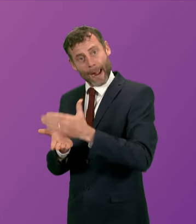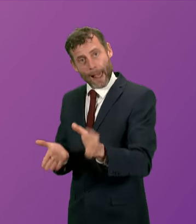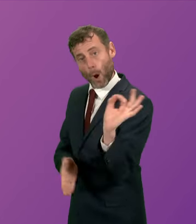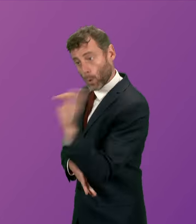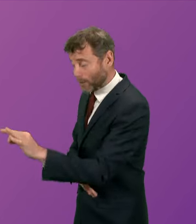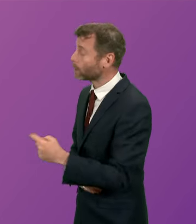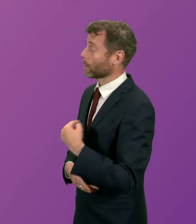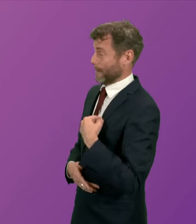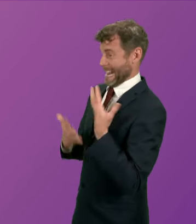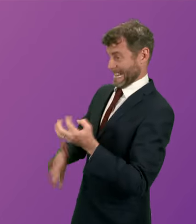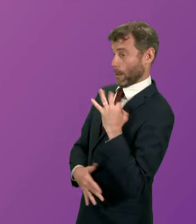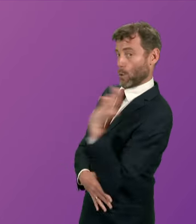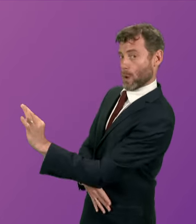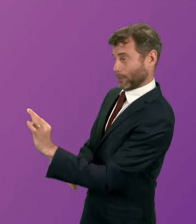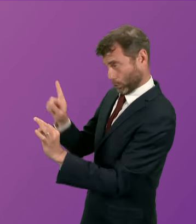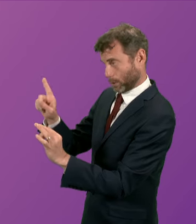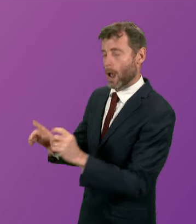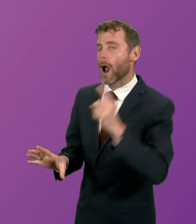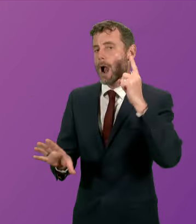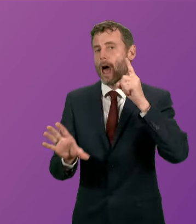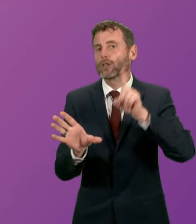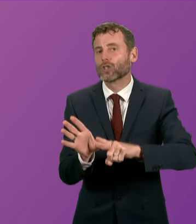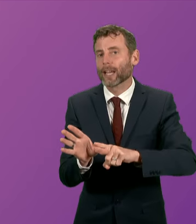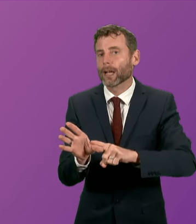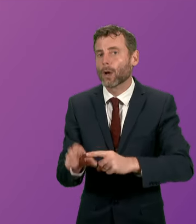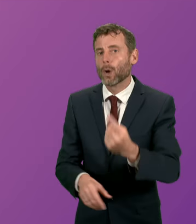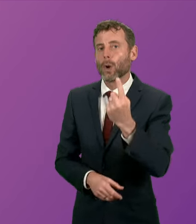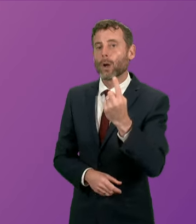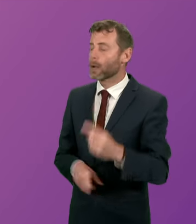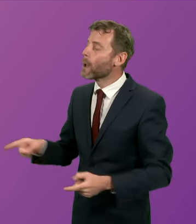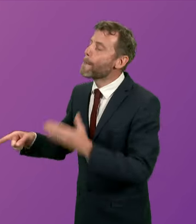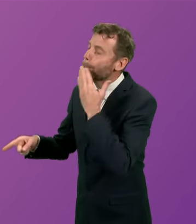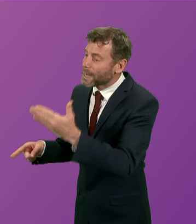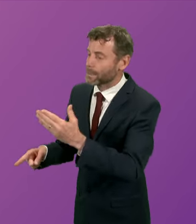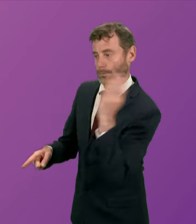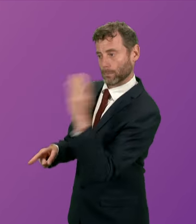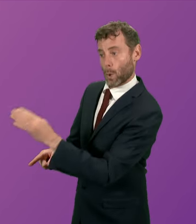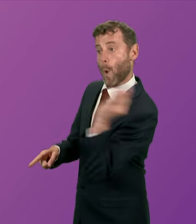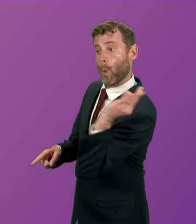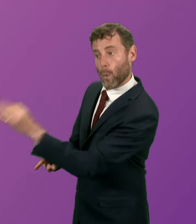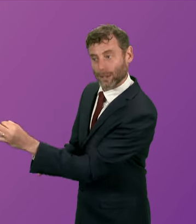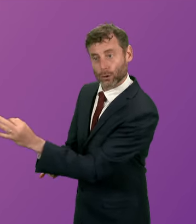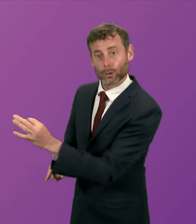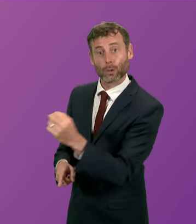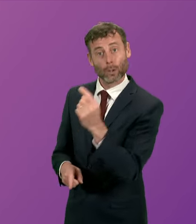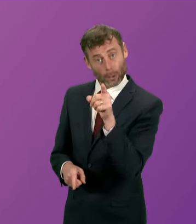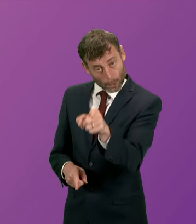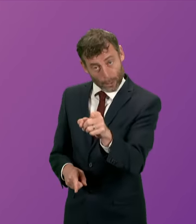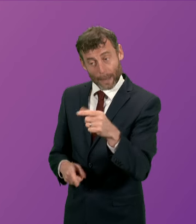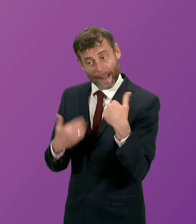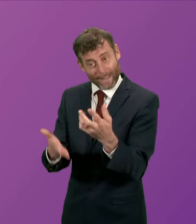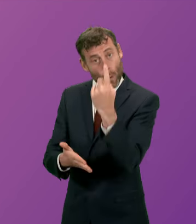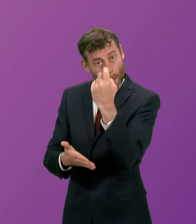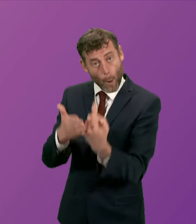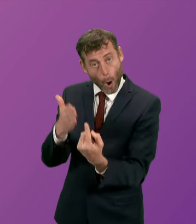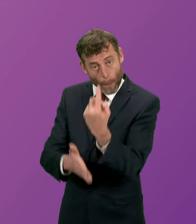I'm coming right now to the question, presenting officer. Last year, more than 1,000 Sarwar, I will allow one further opportunity.